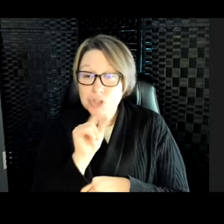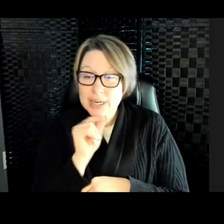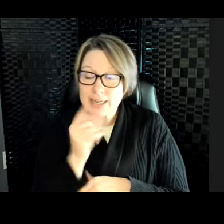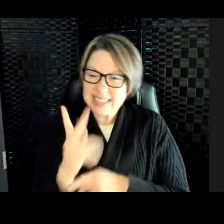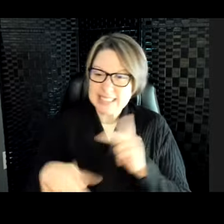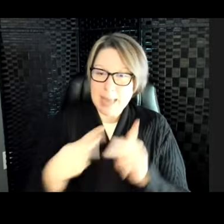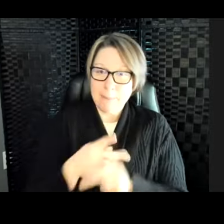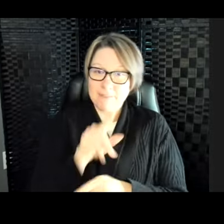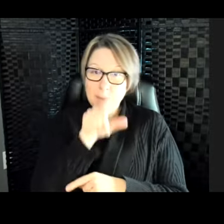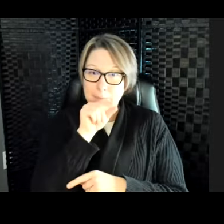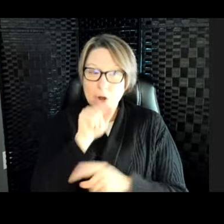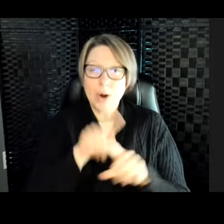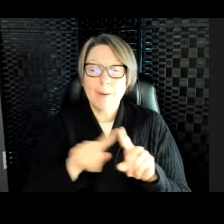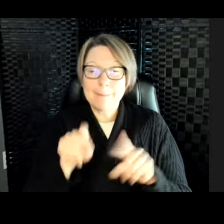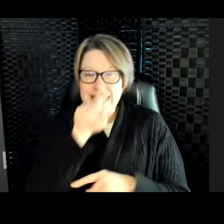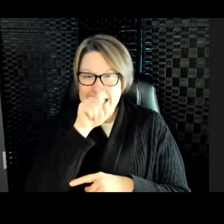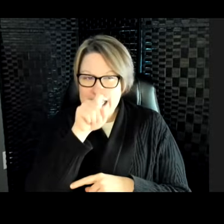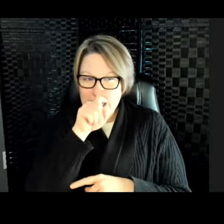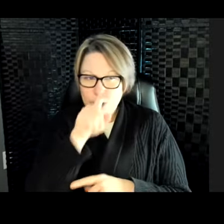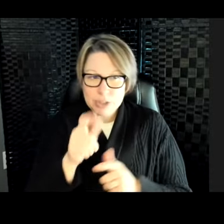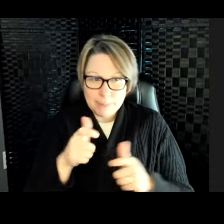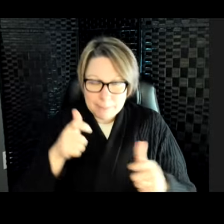are eagles, and they are bigger and stronger than chickens.